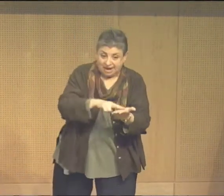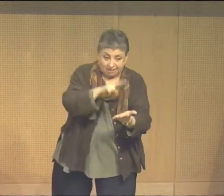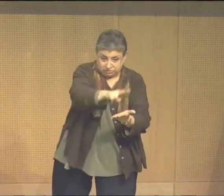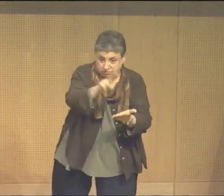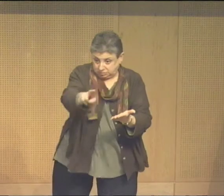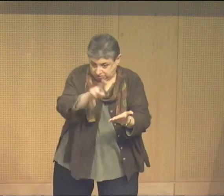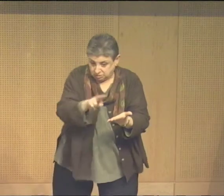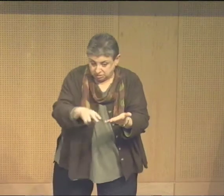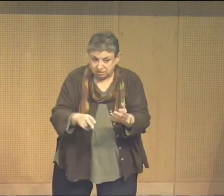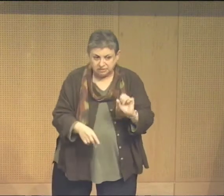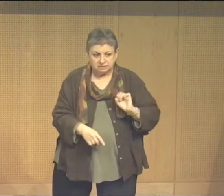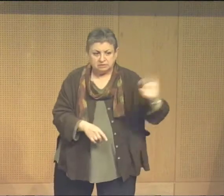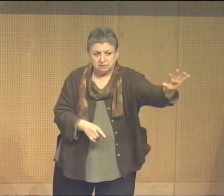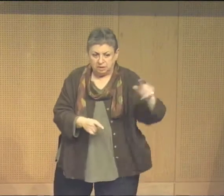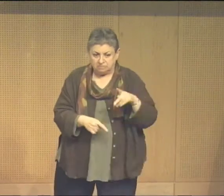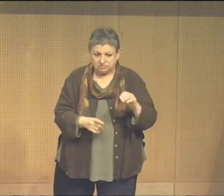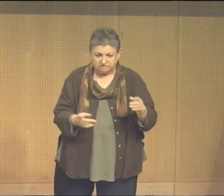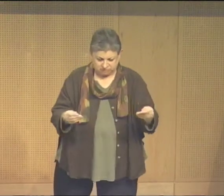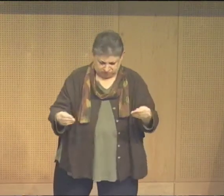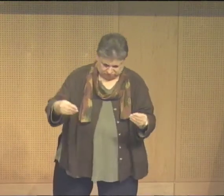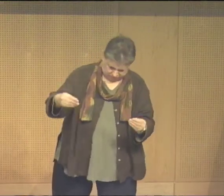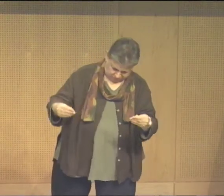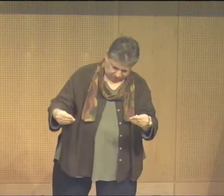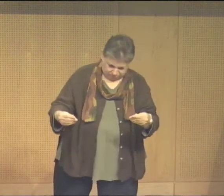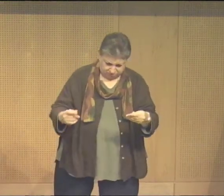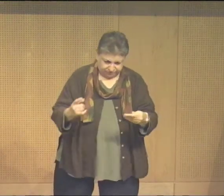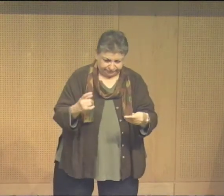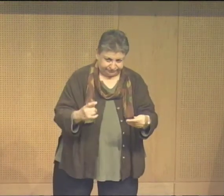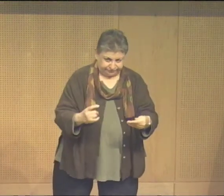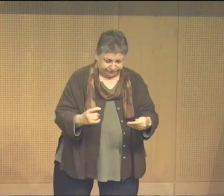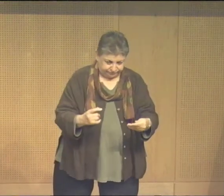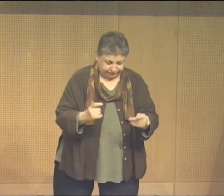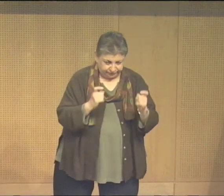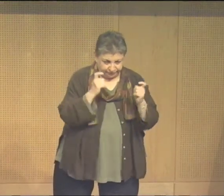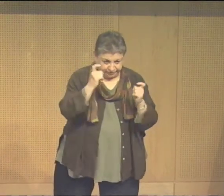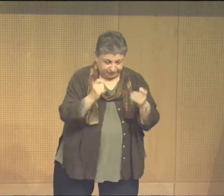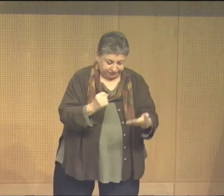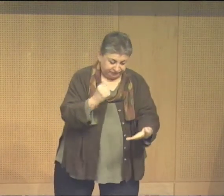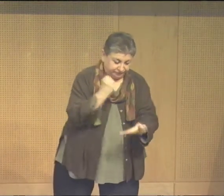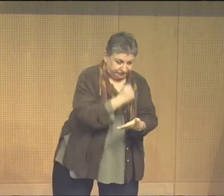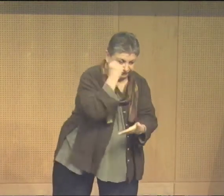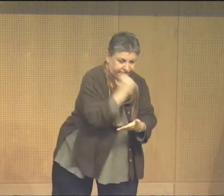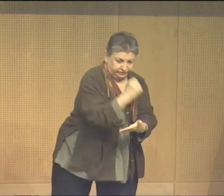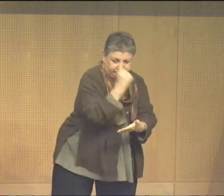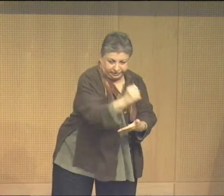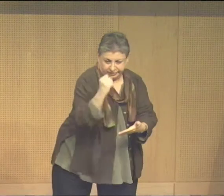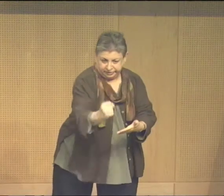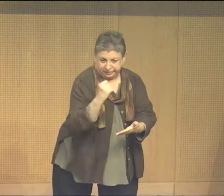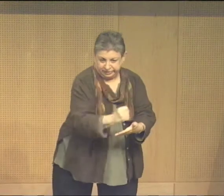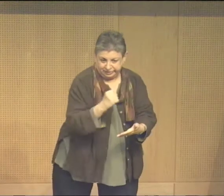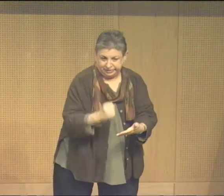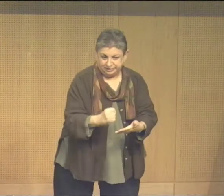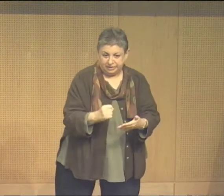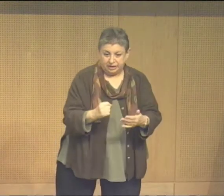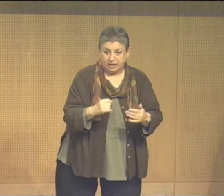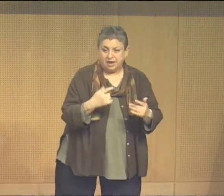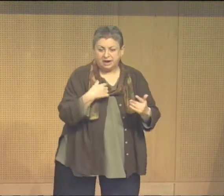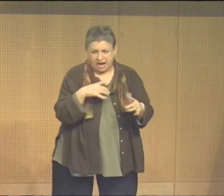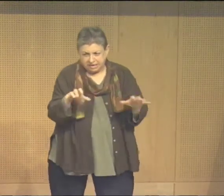And I used real stamps on the envelope to create the image. And of course the post office must have thought I was nuts and they